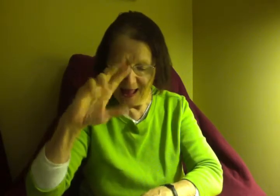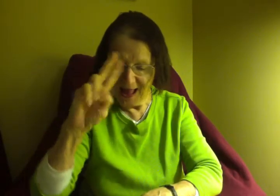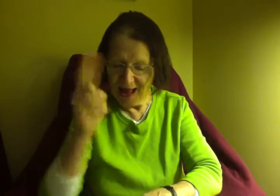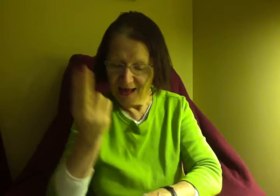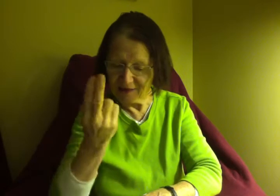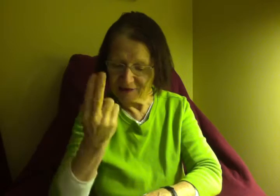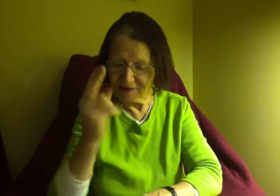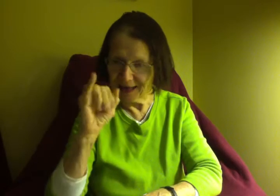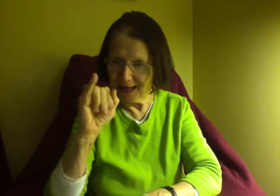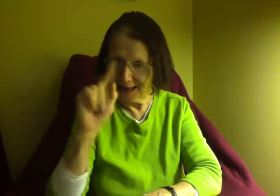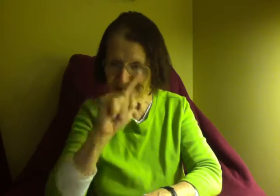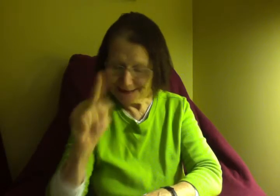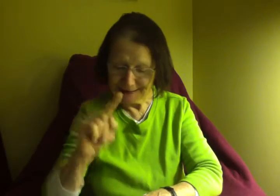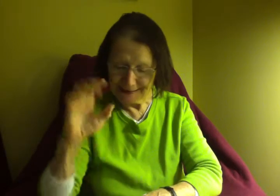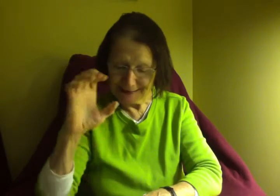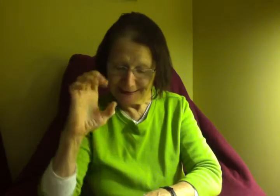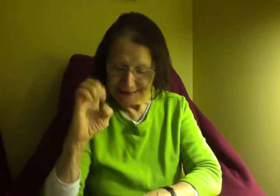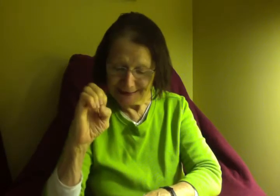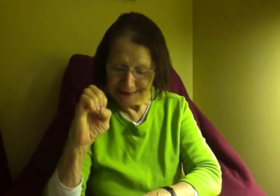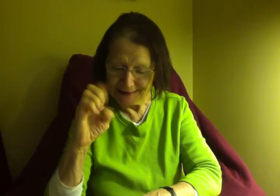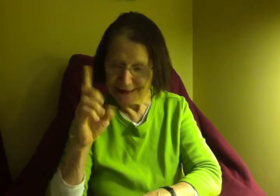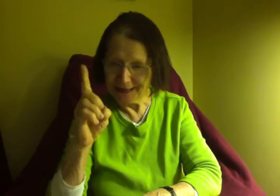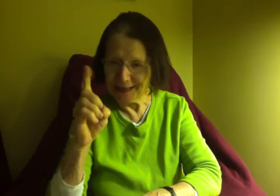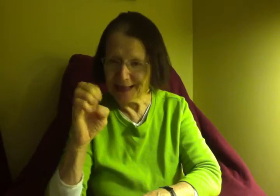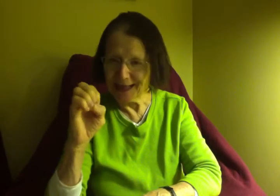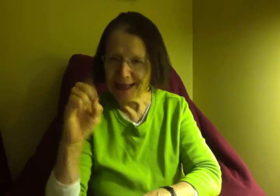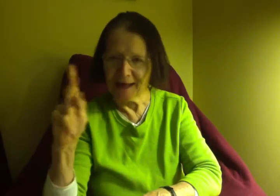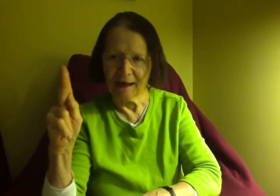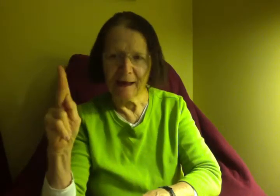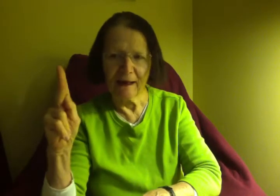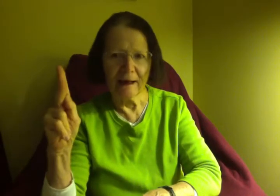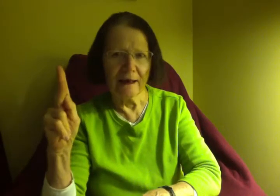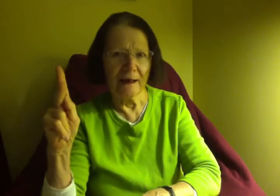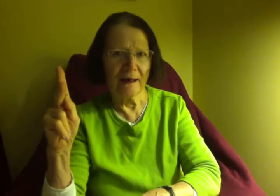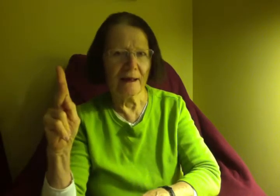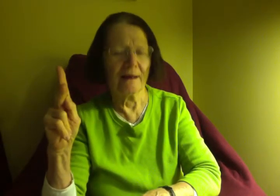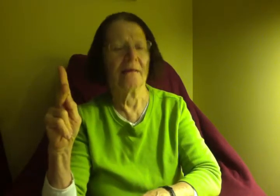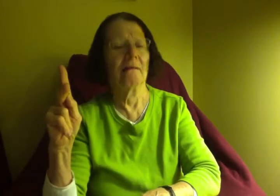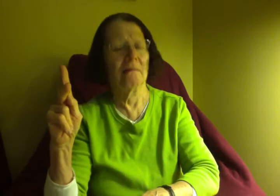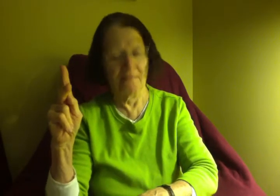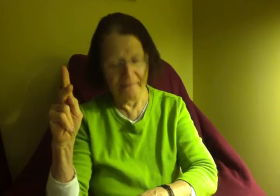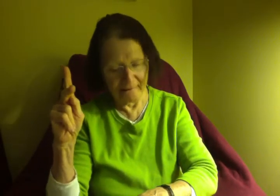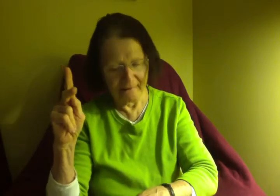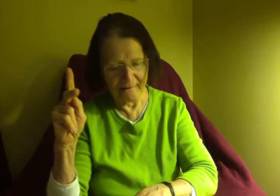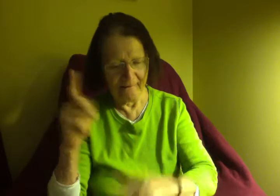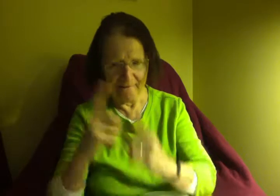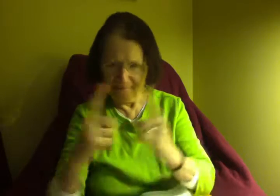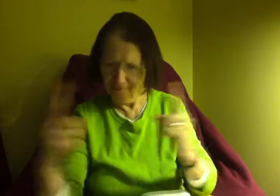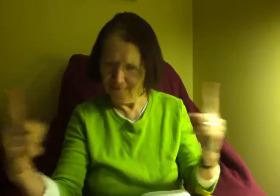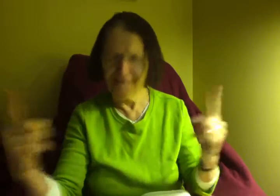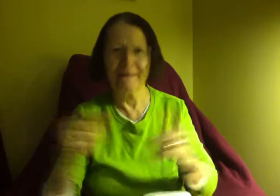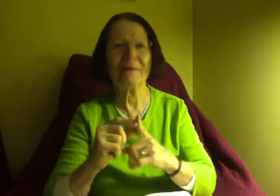My name is